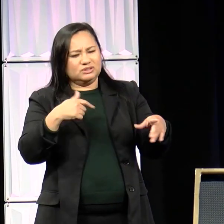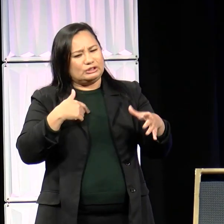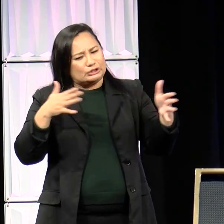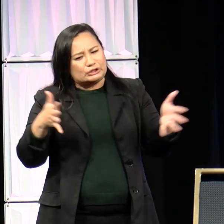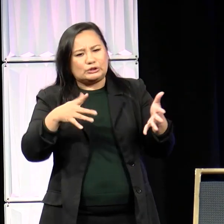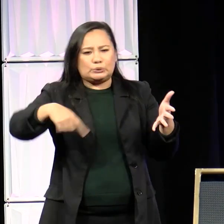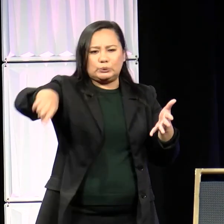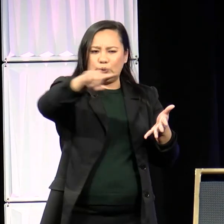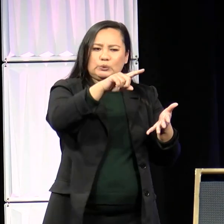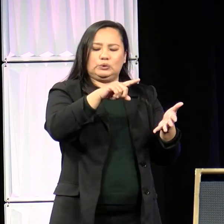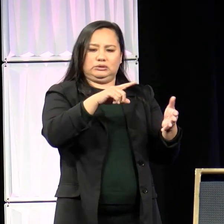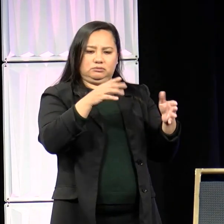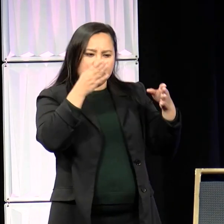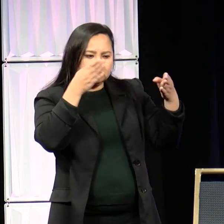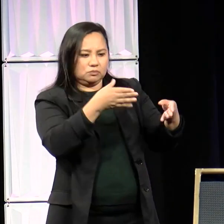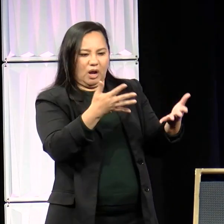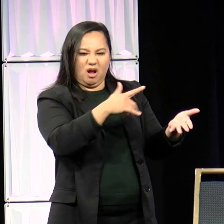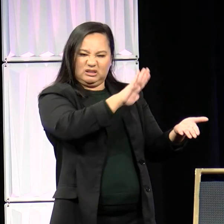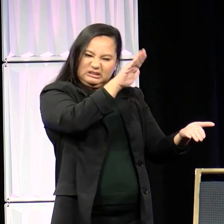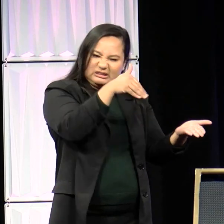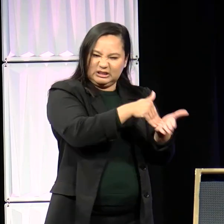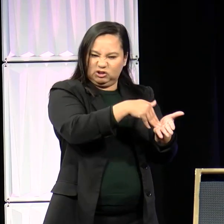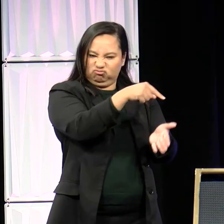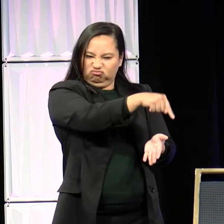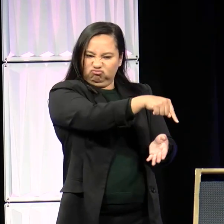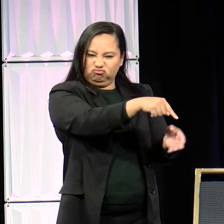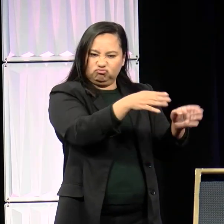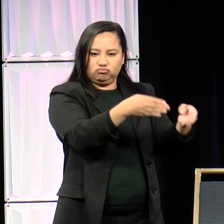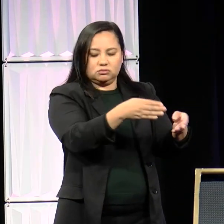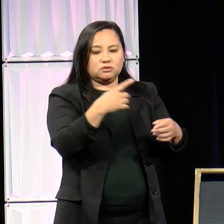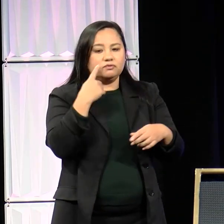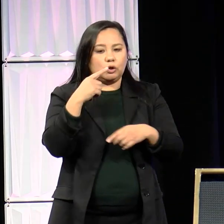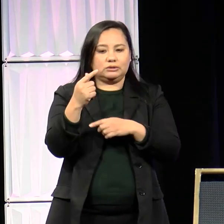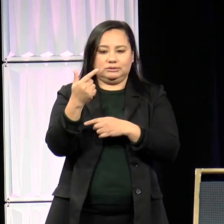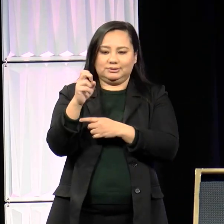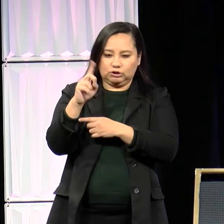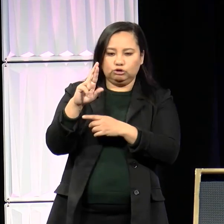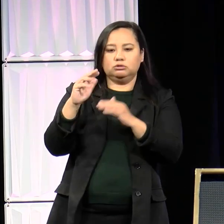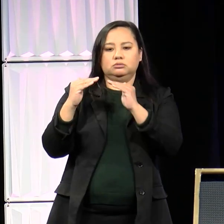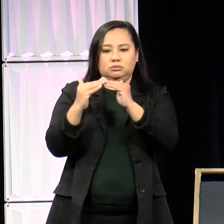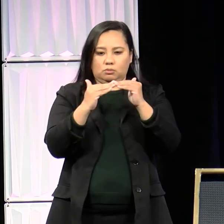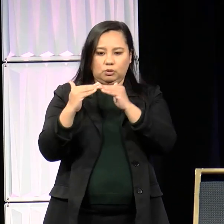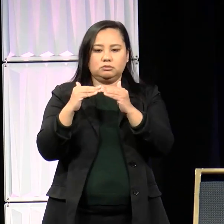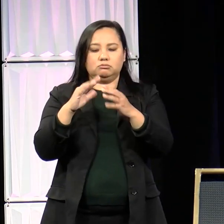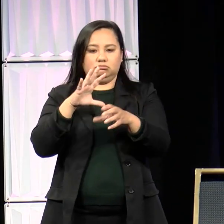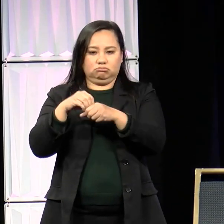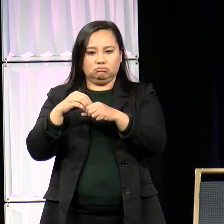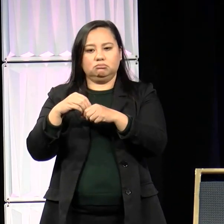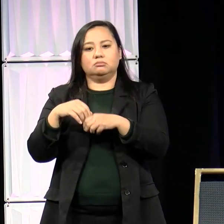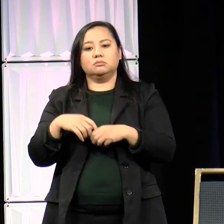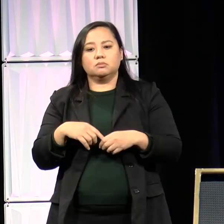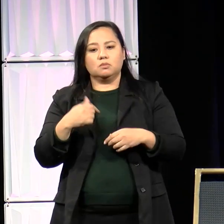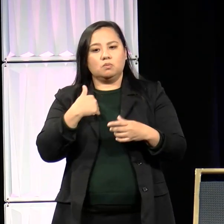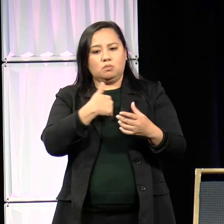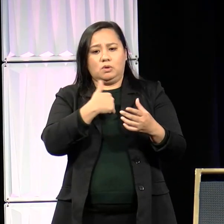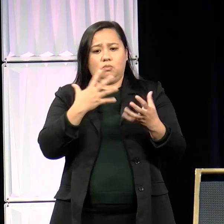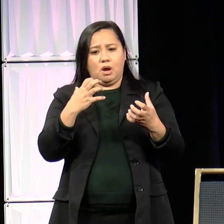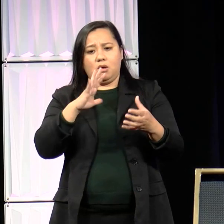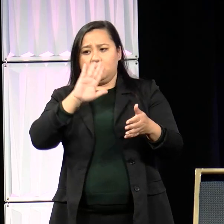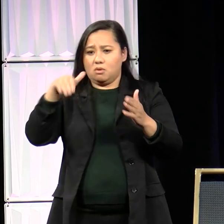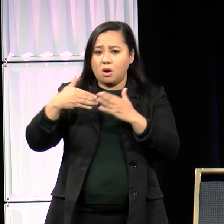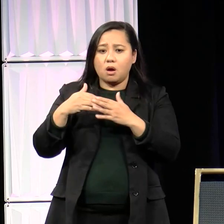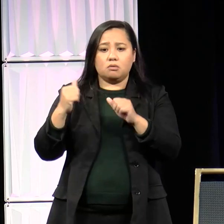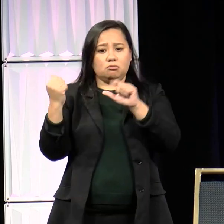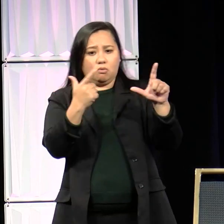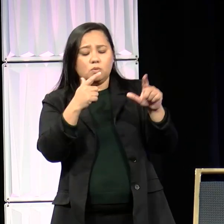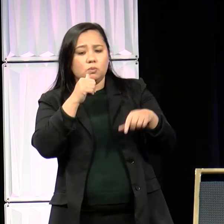Girls for Gender Equity, the entire team works passionately to ensure that young girls, women, and gender non-conforming youth are exalted in the